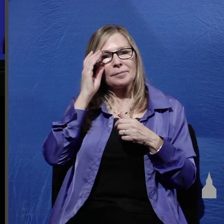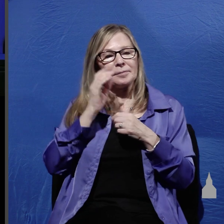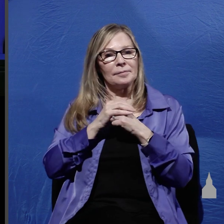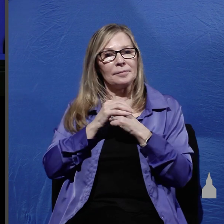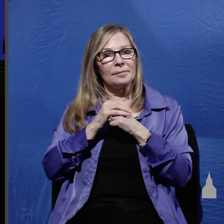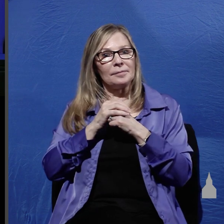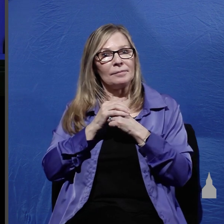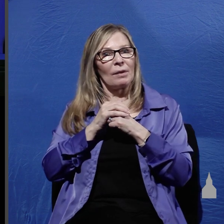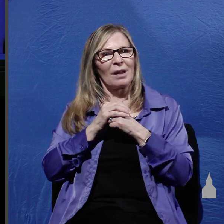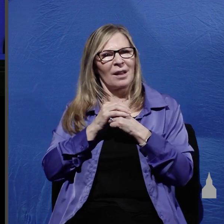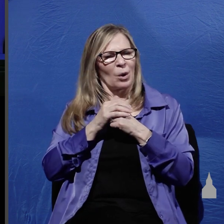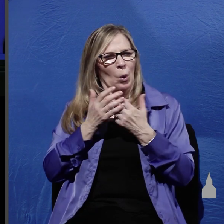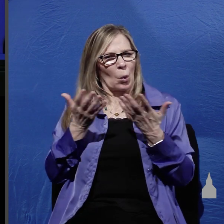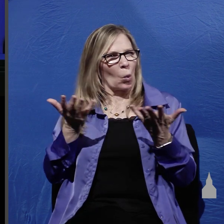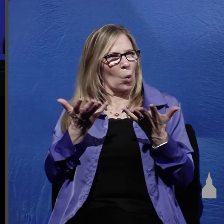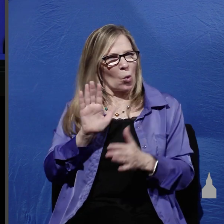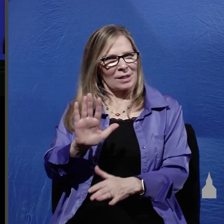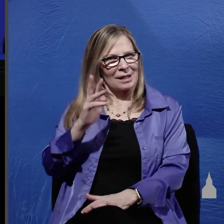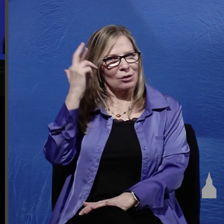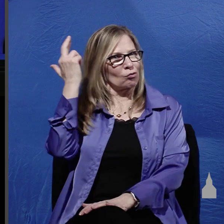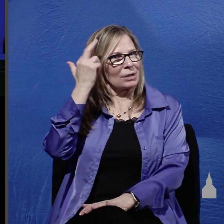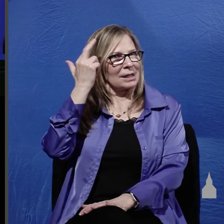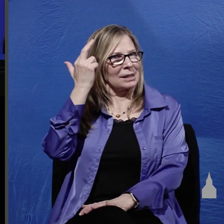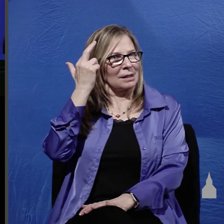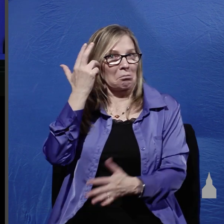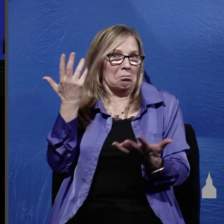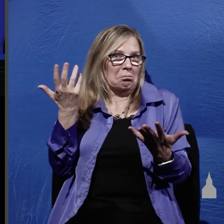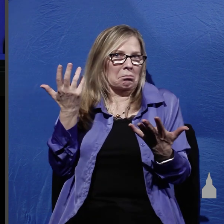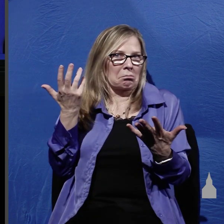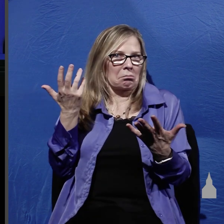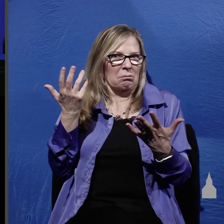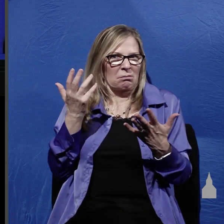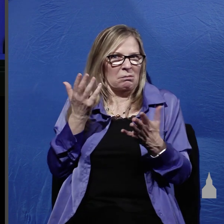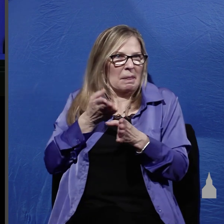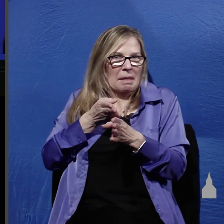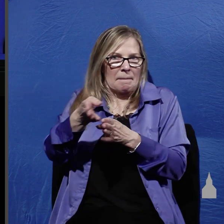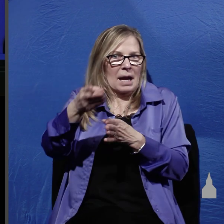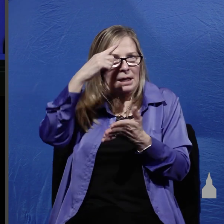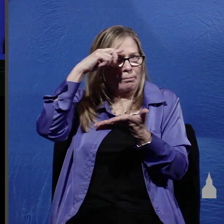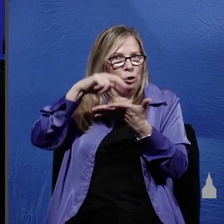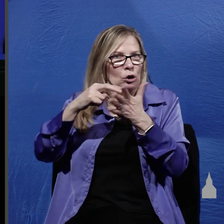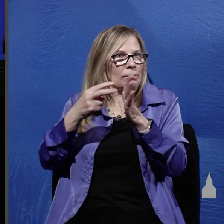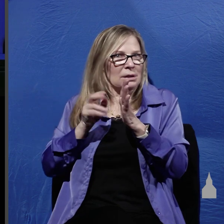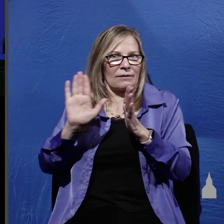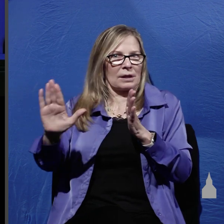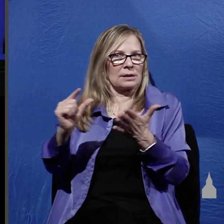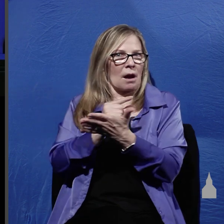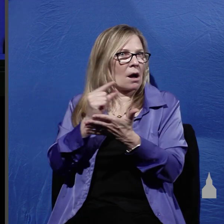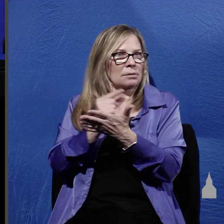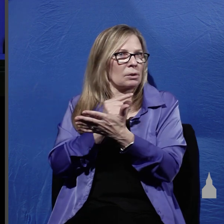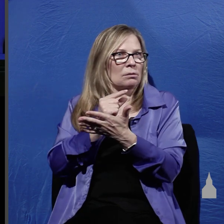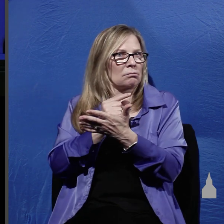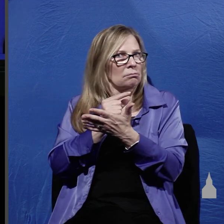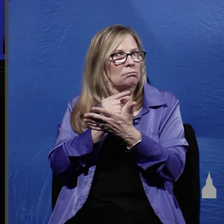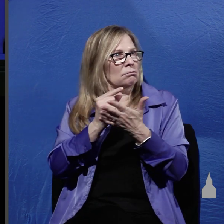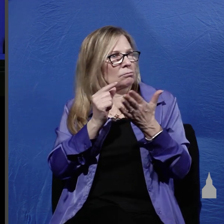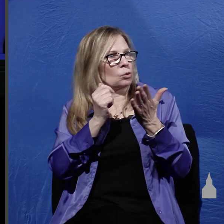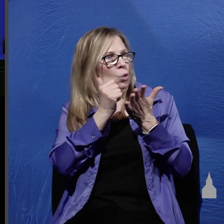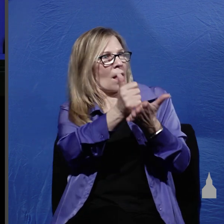for doing this as I've said it's in line with the main purpose of the book which is to convince us that Christ is God in other